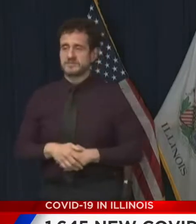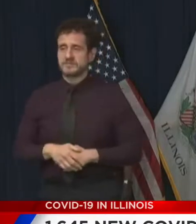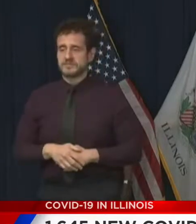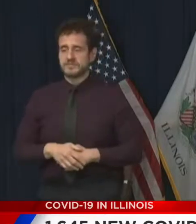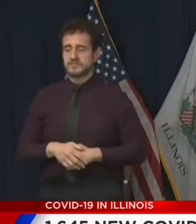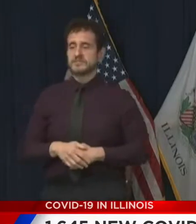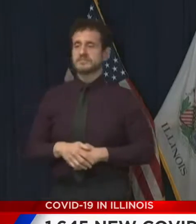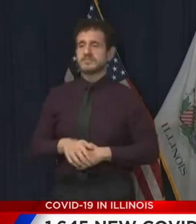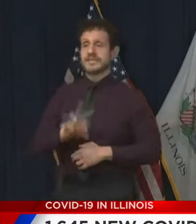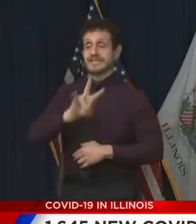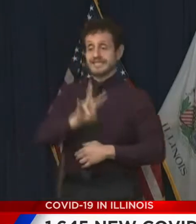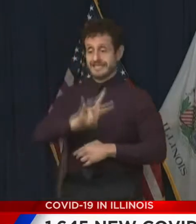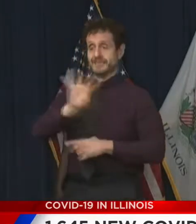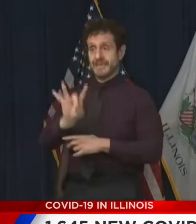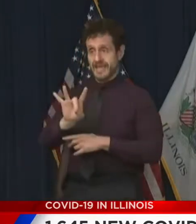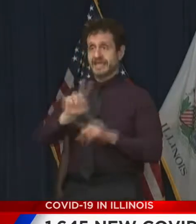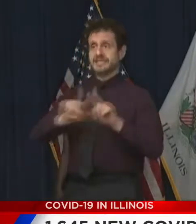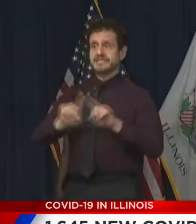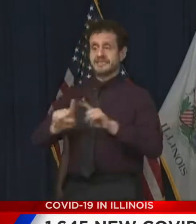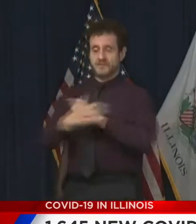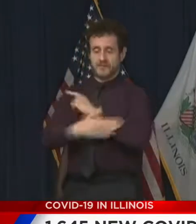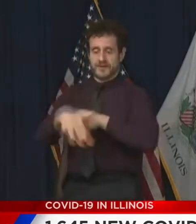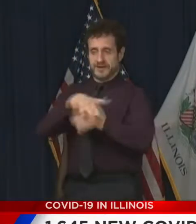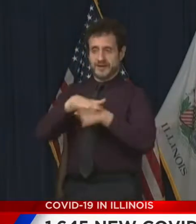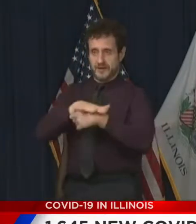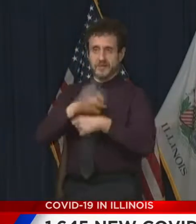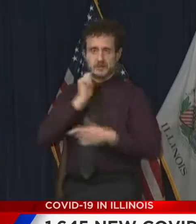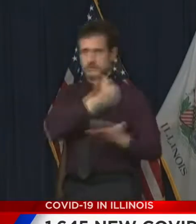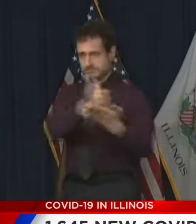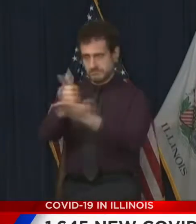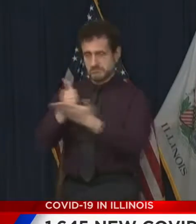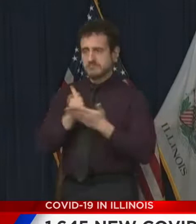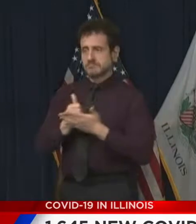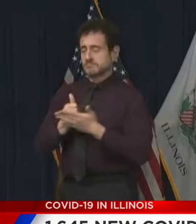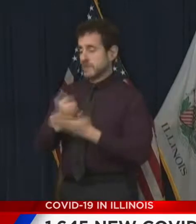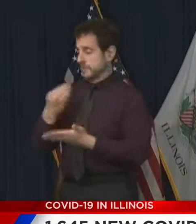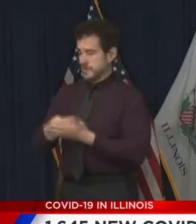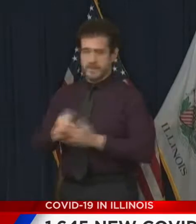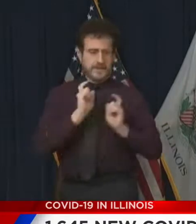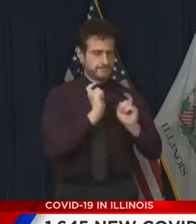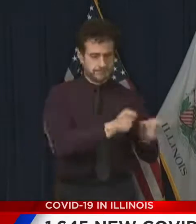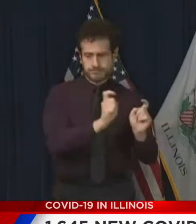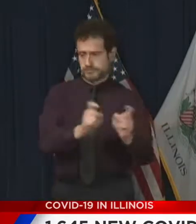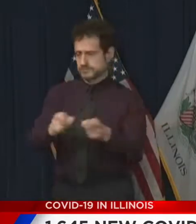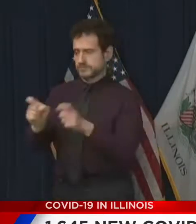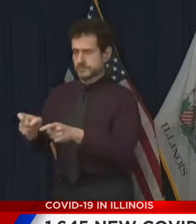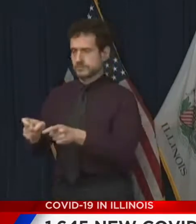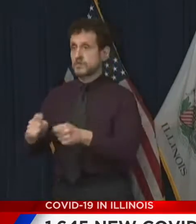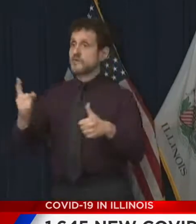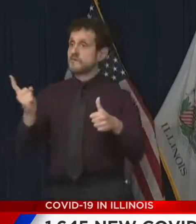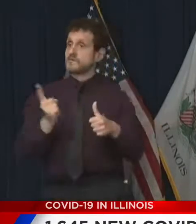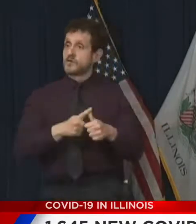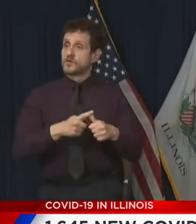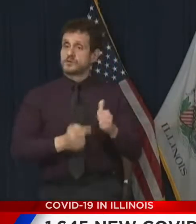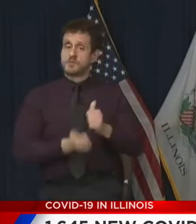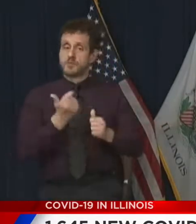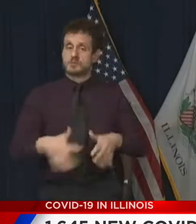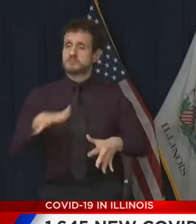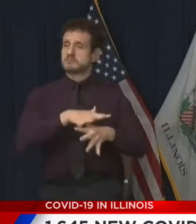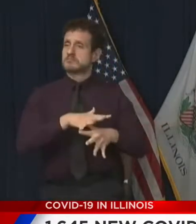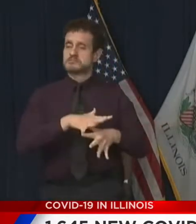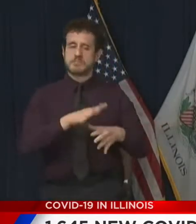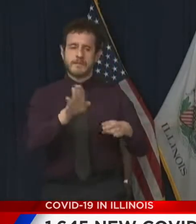102 counties. The initial focus of these grants has been on businesses that have been most severely